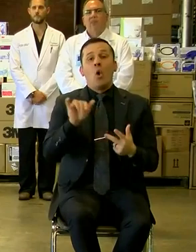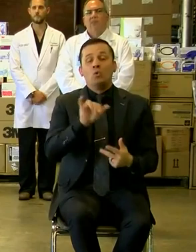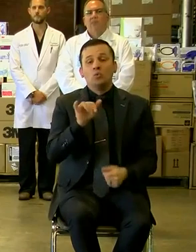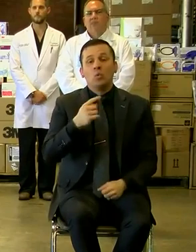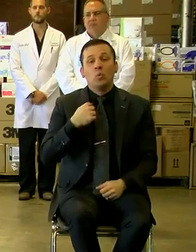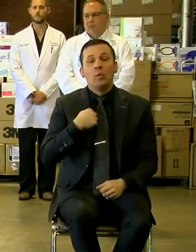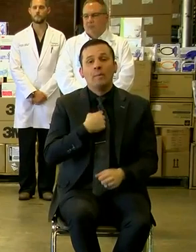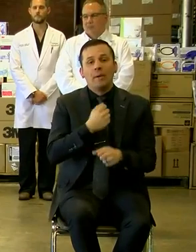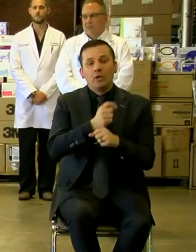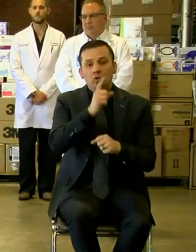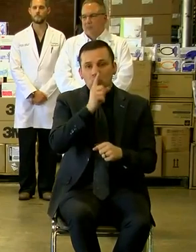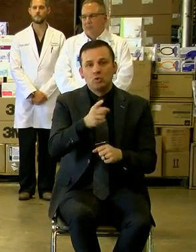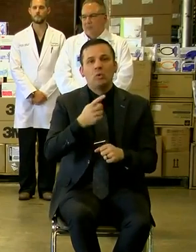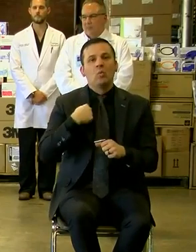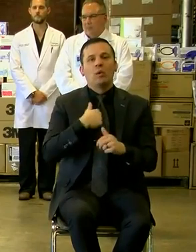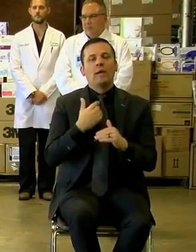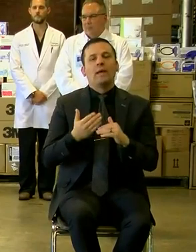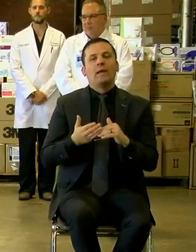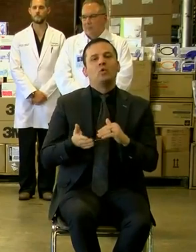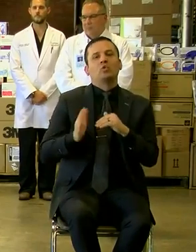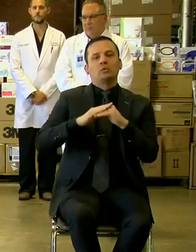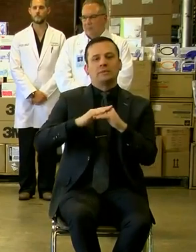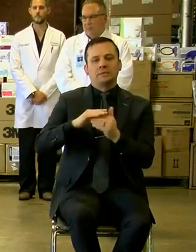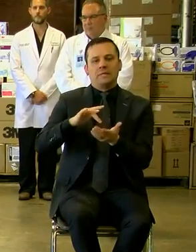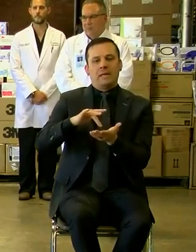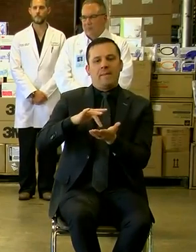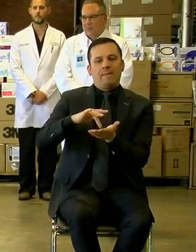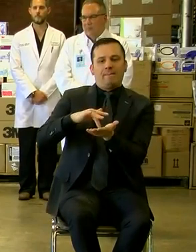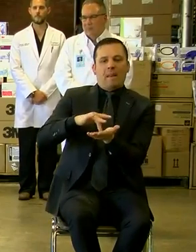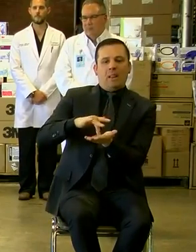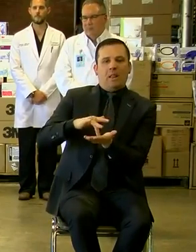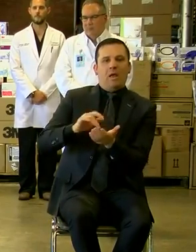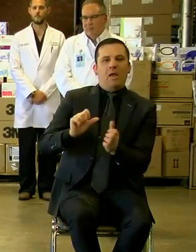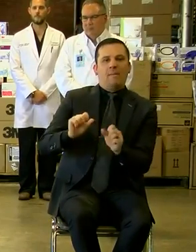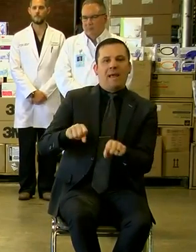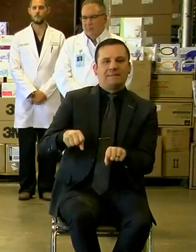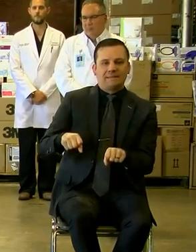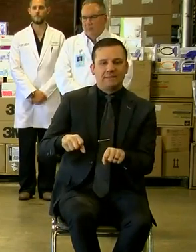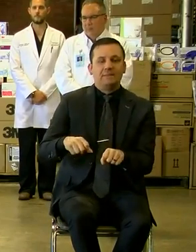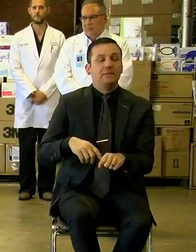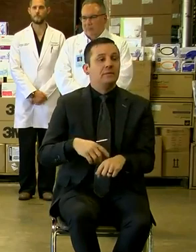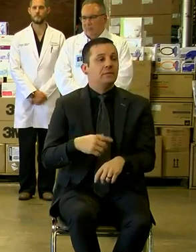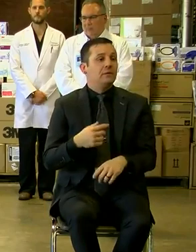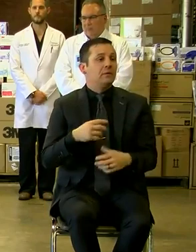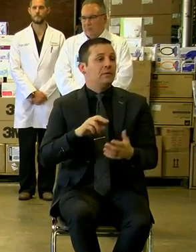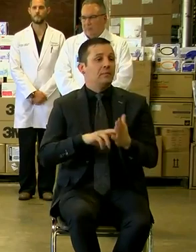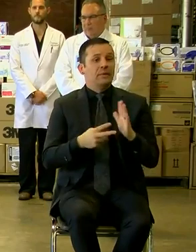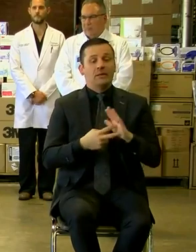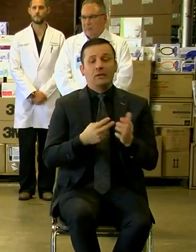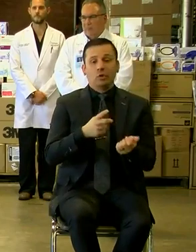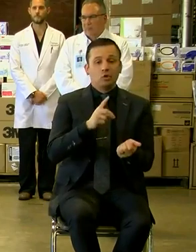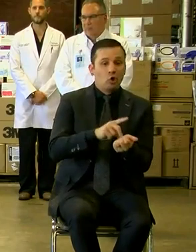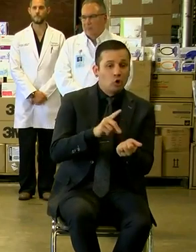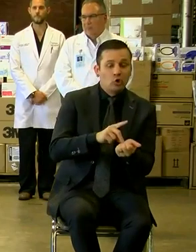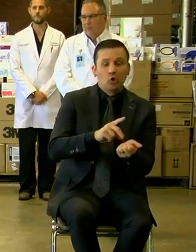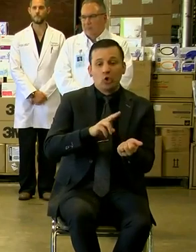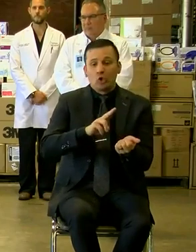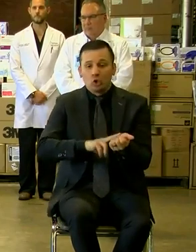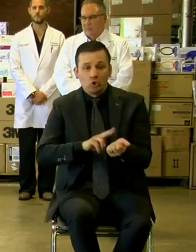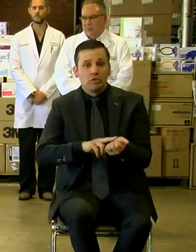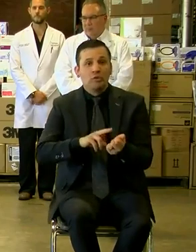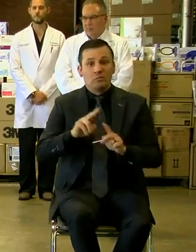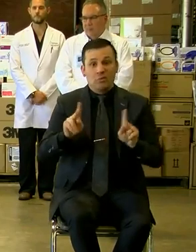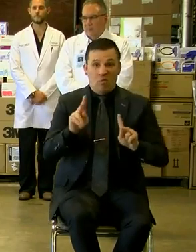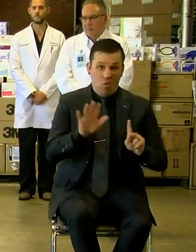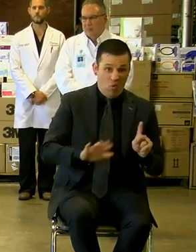to ensure that we are increasing medical capacity. The doctors and nurses and other medical personnel we have in this state,